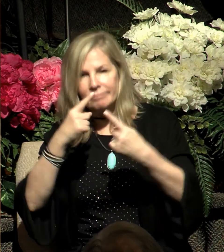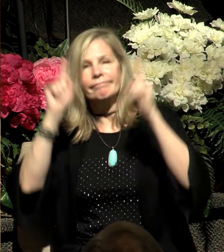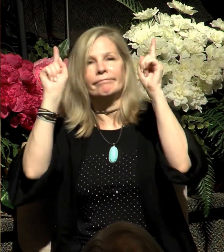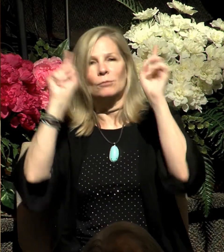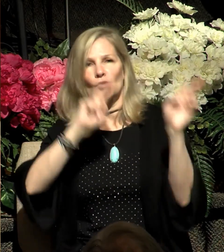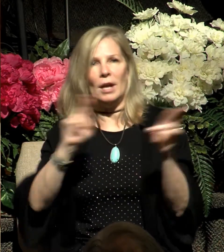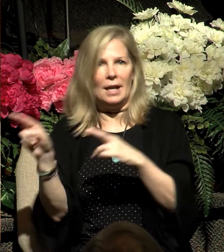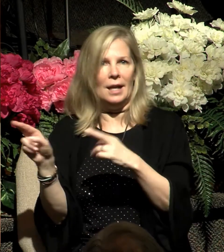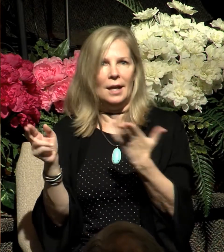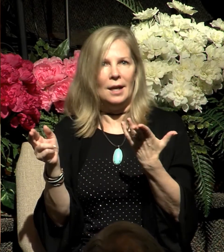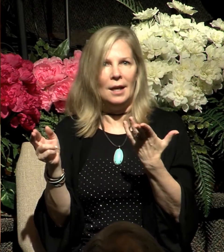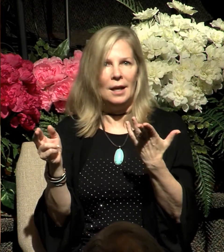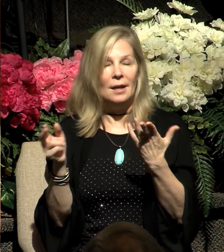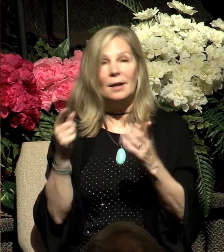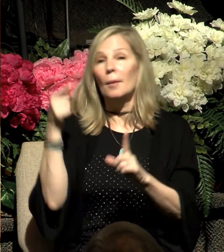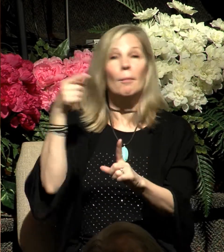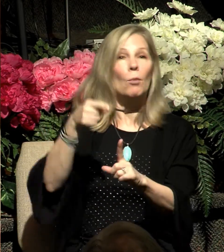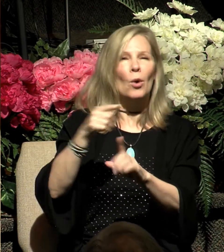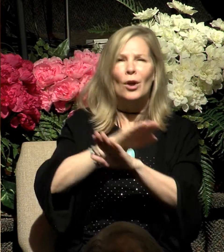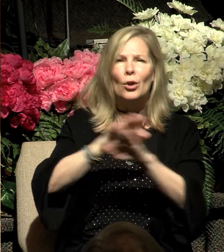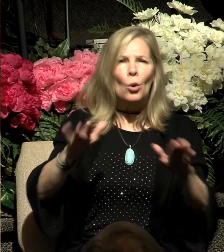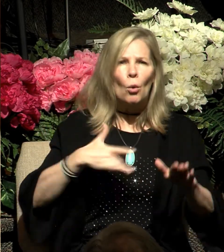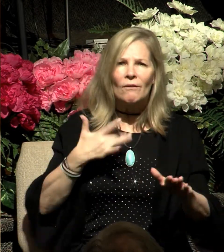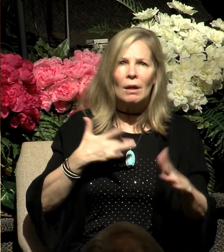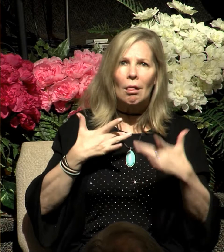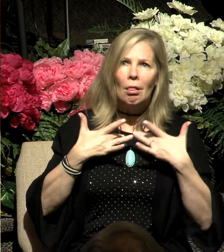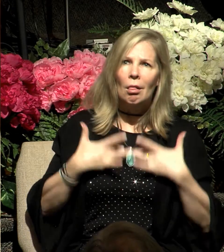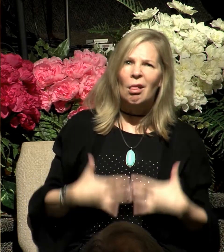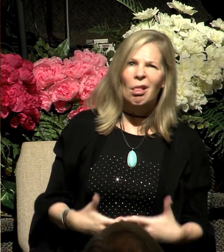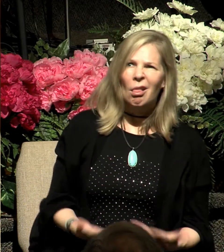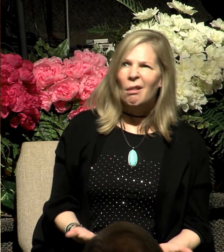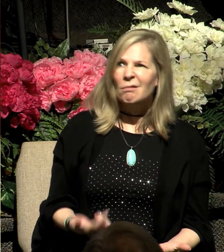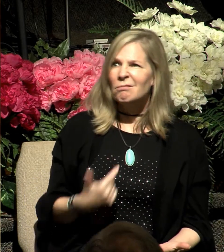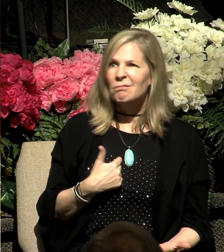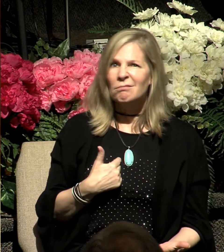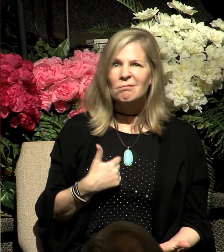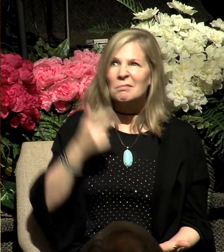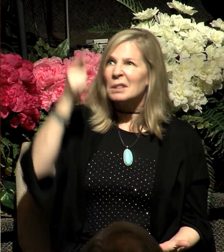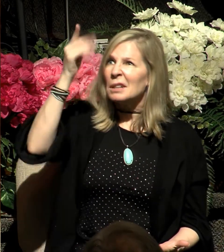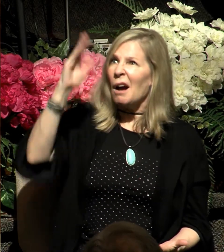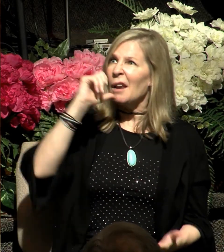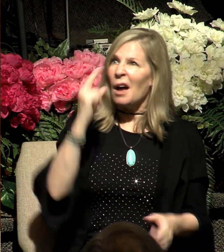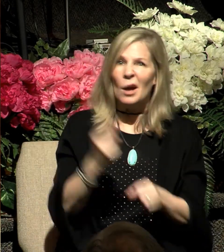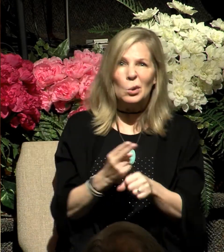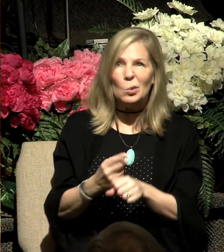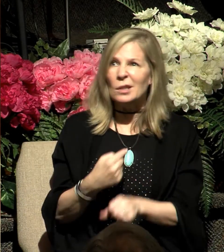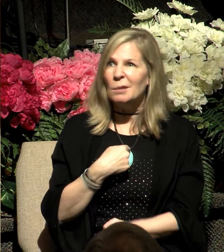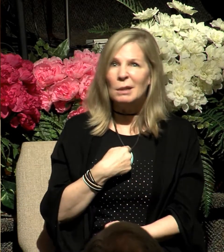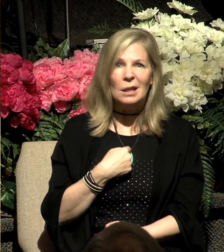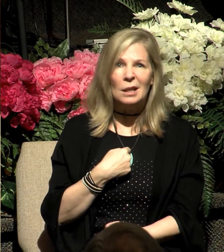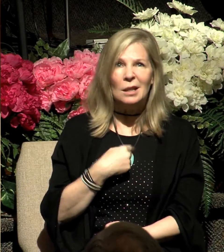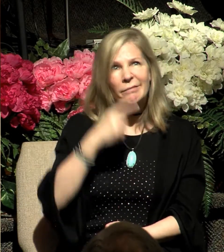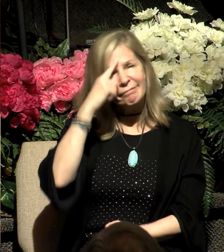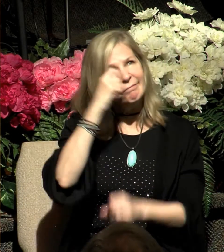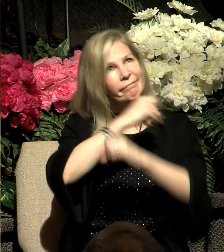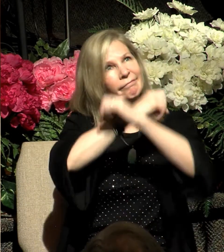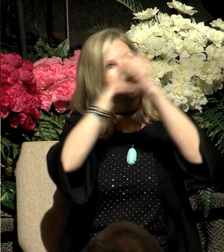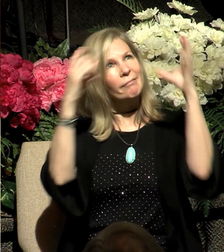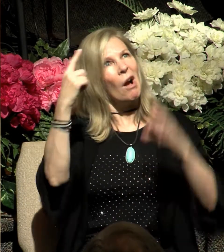discouraged, disheartened, if you are not being used by God like you would like him to use